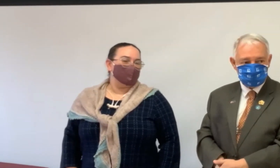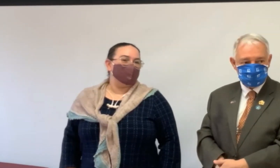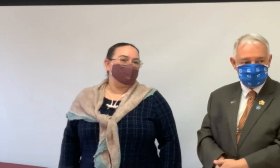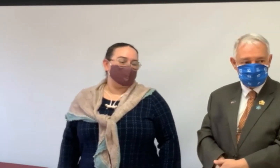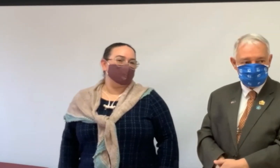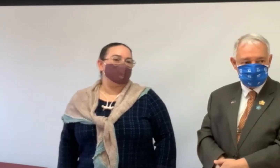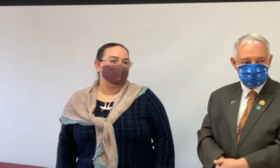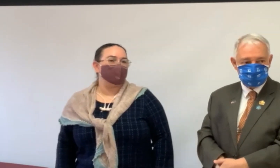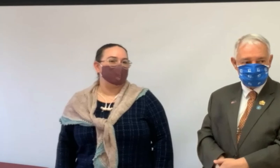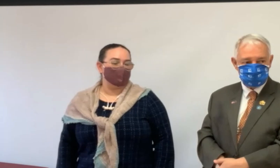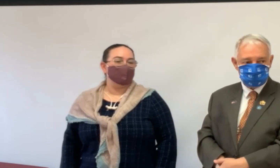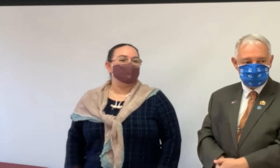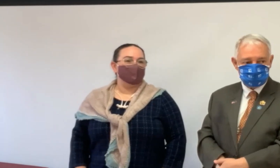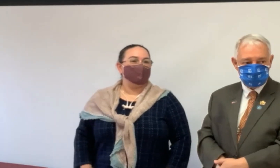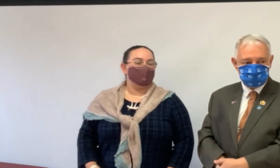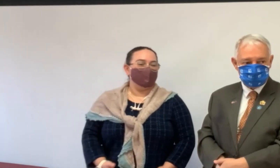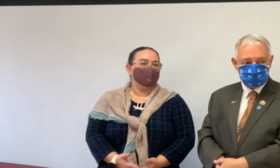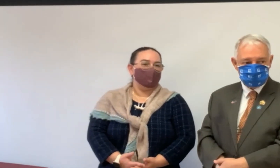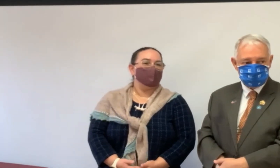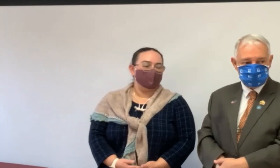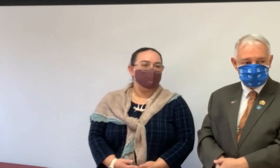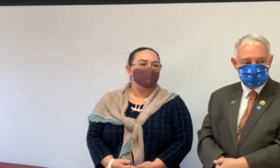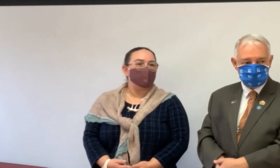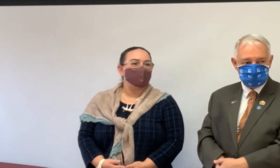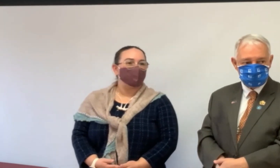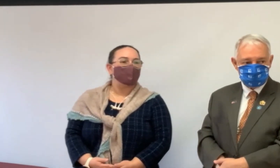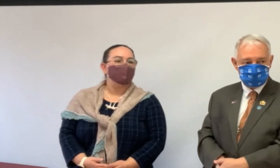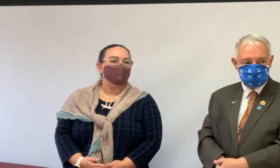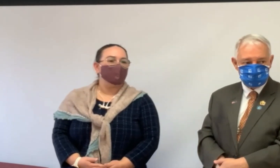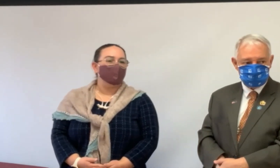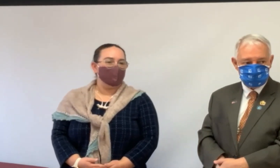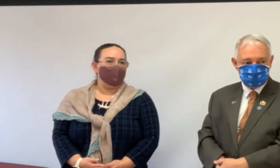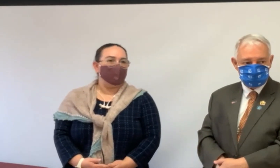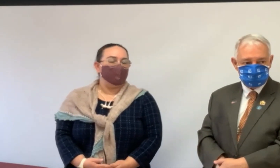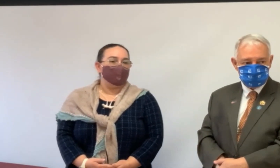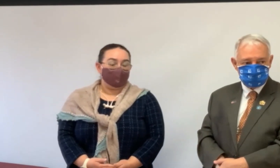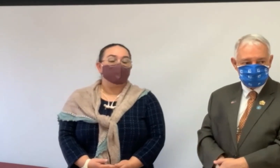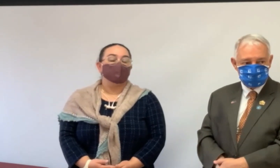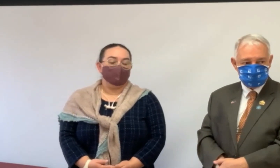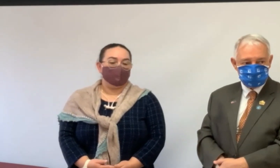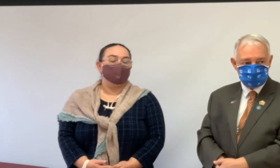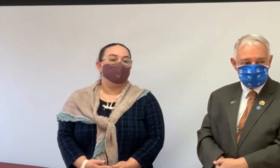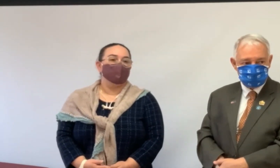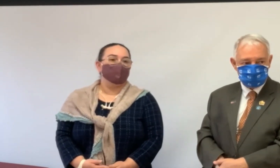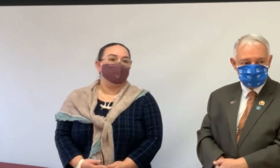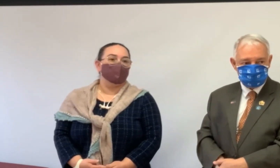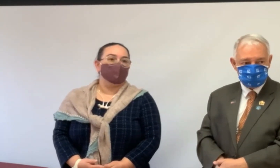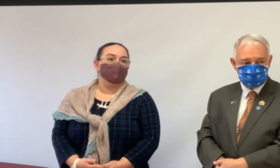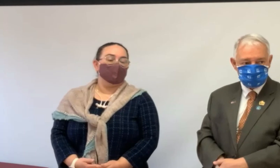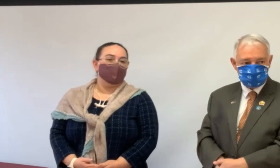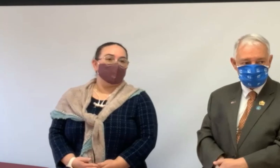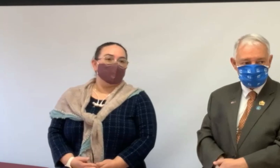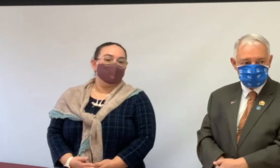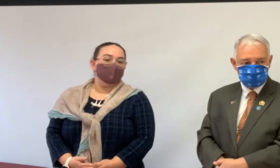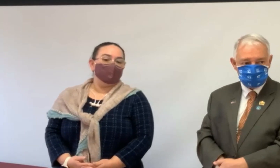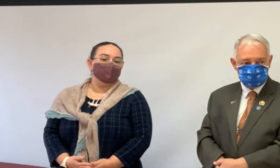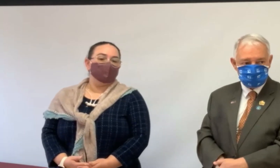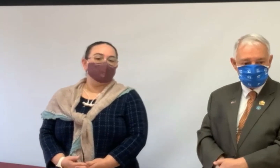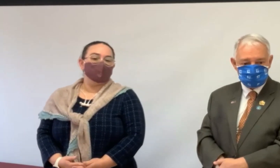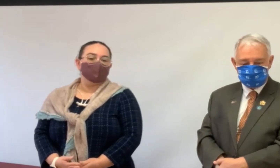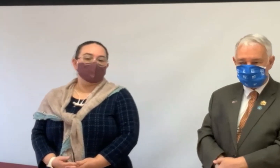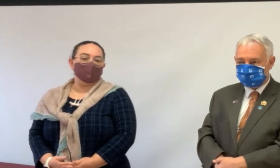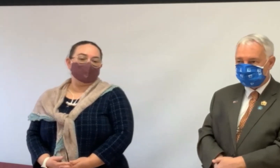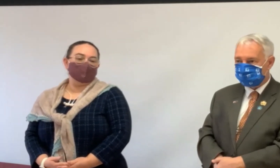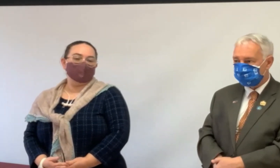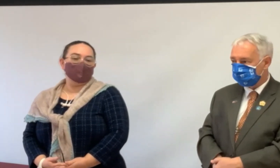some of our viewers that are not present today are interested with, in receiving more information, uh, and calling you, what is the